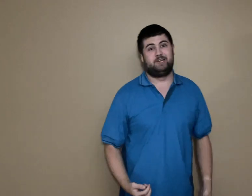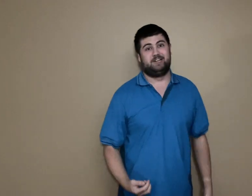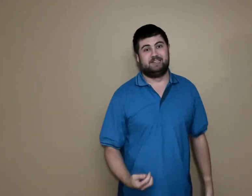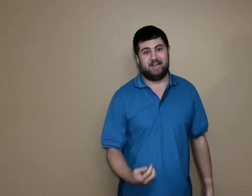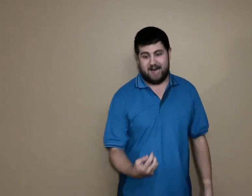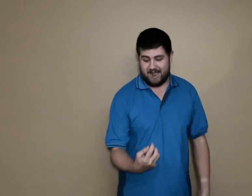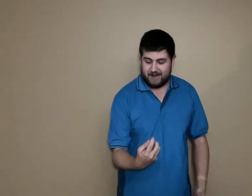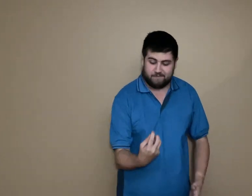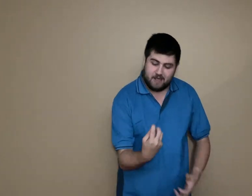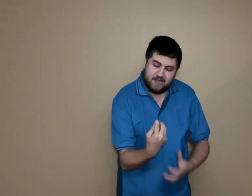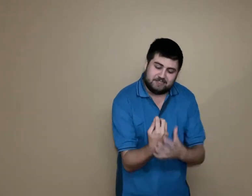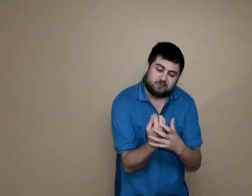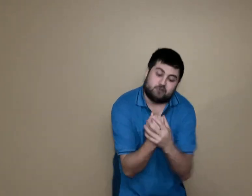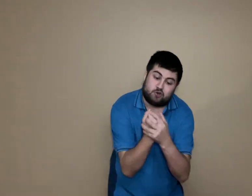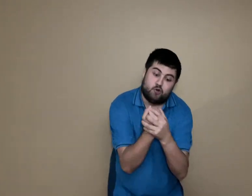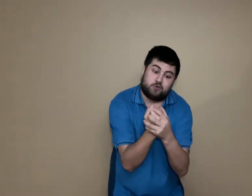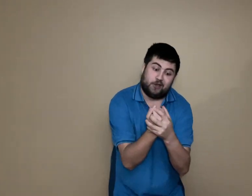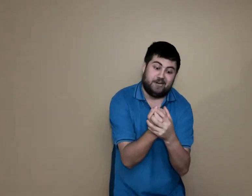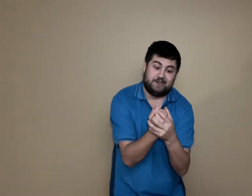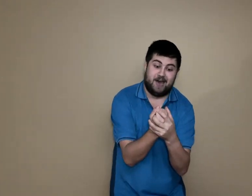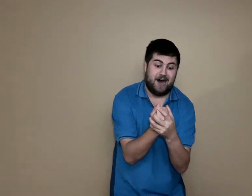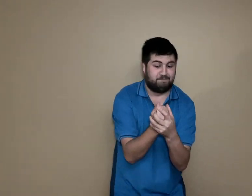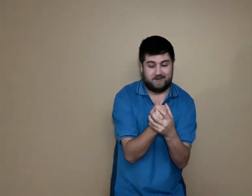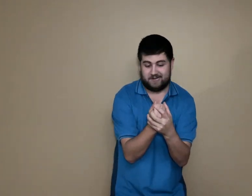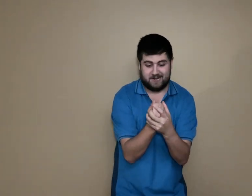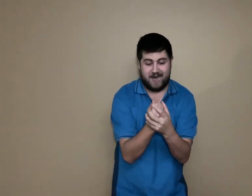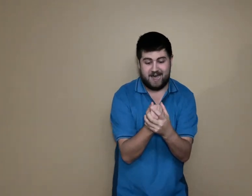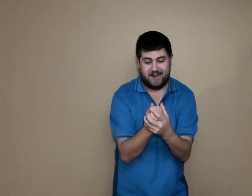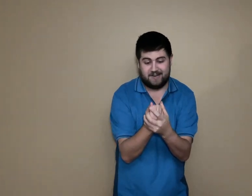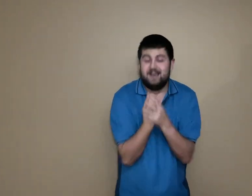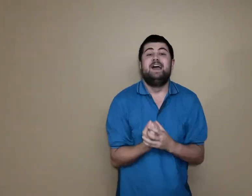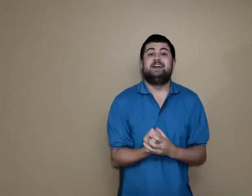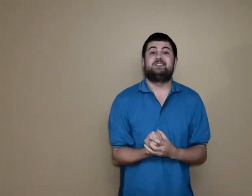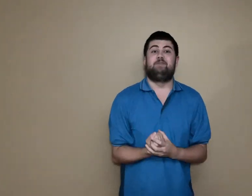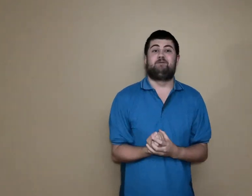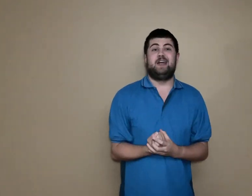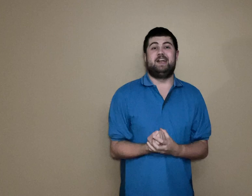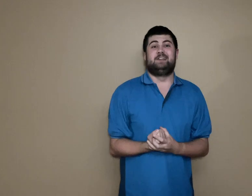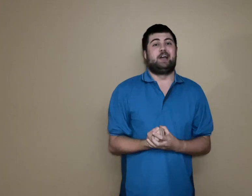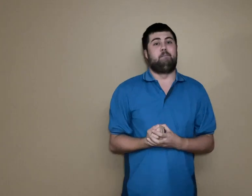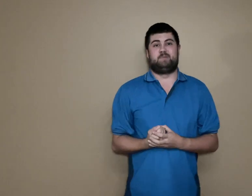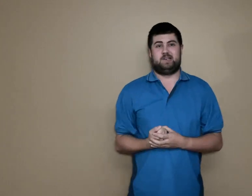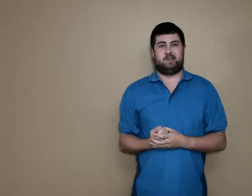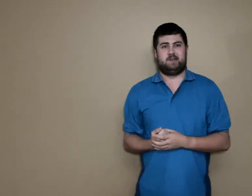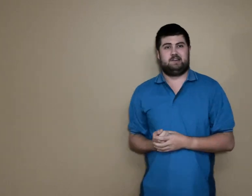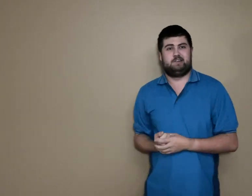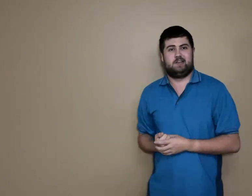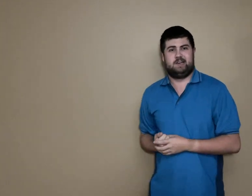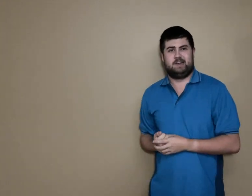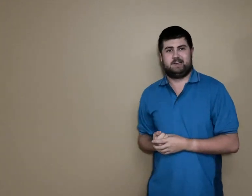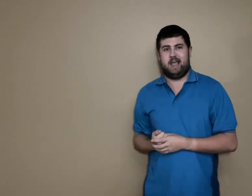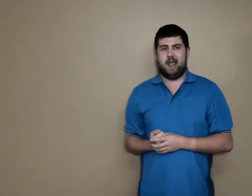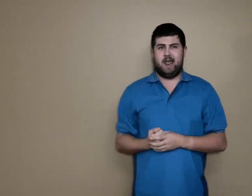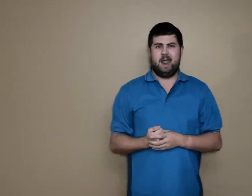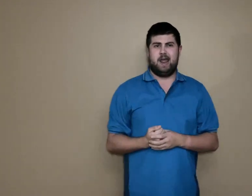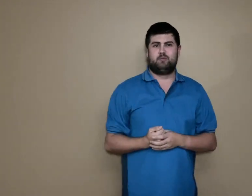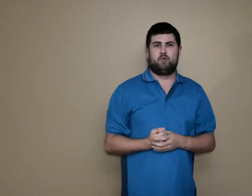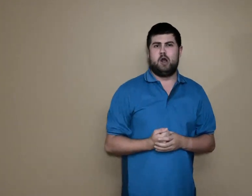alive. It's the truth that cannot be denied. It's the feeling of being Edward